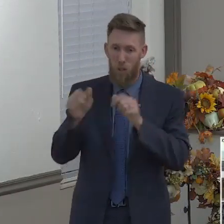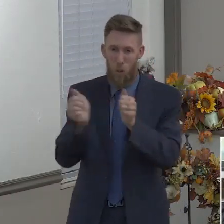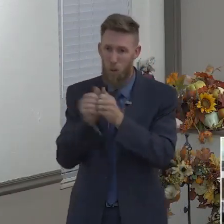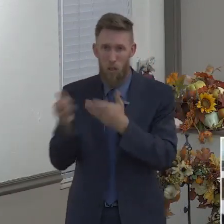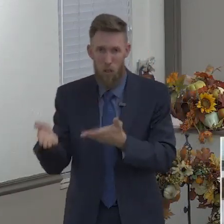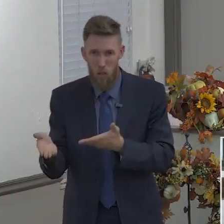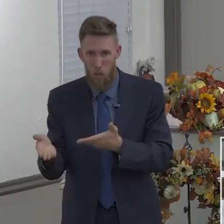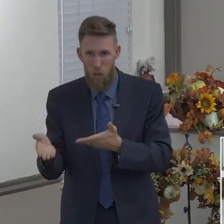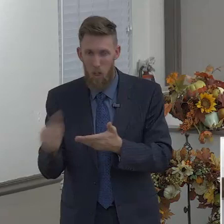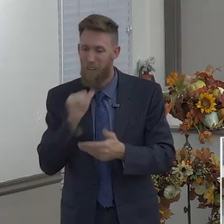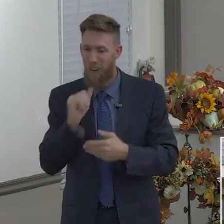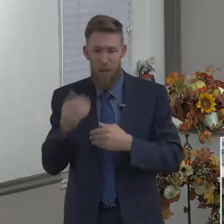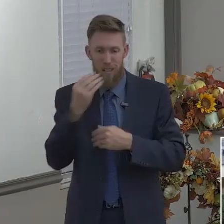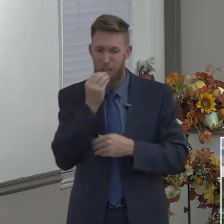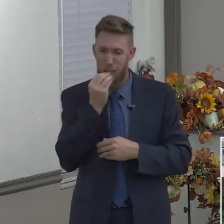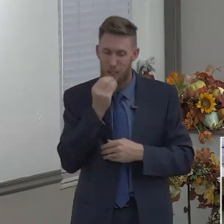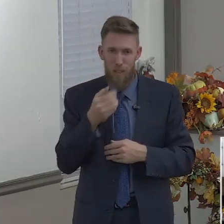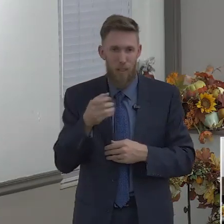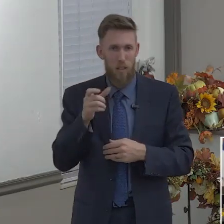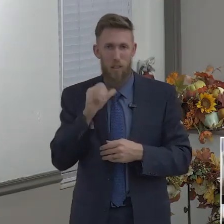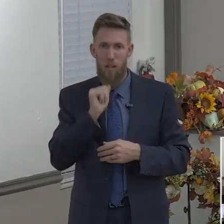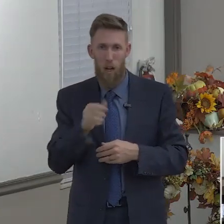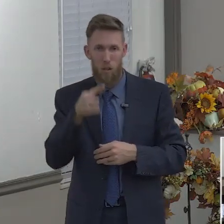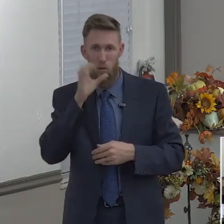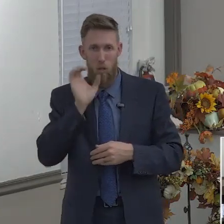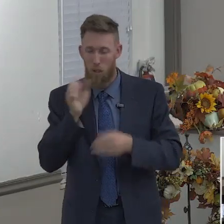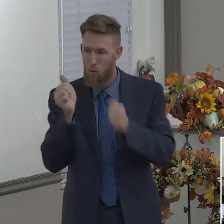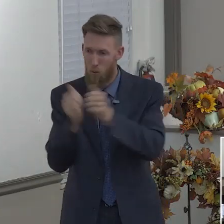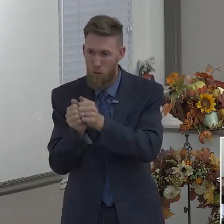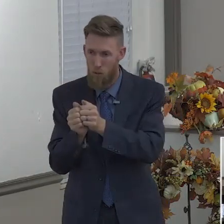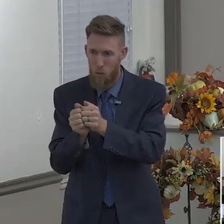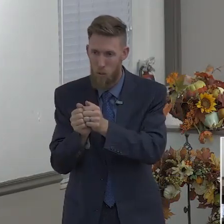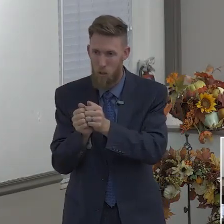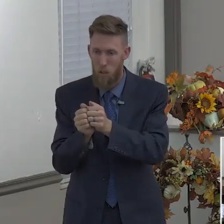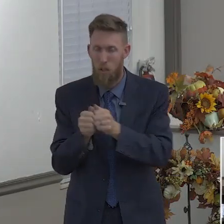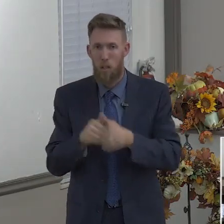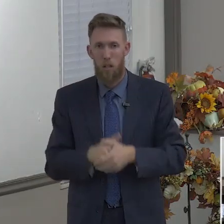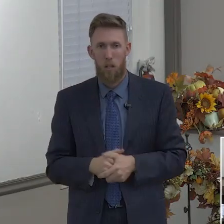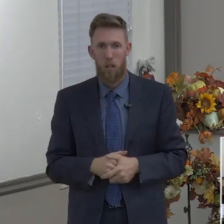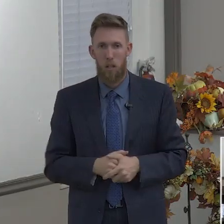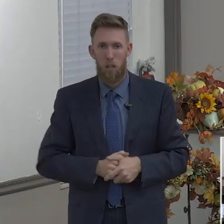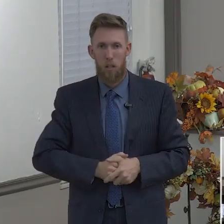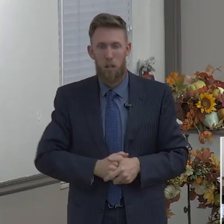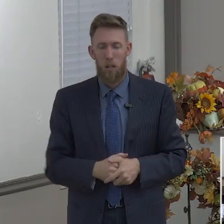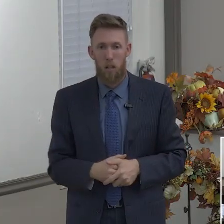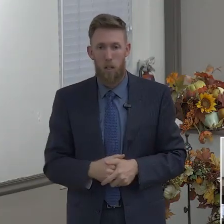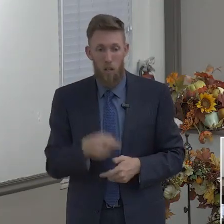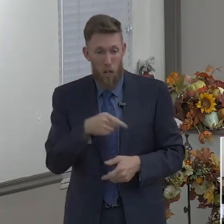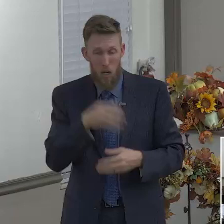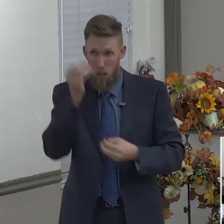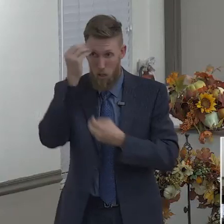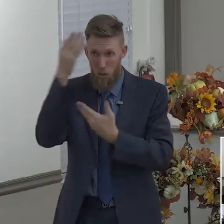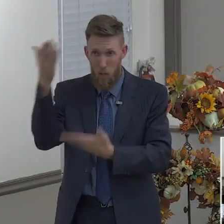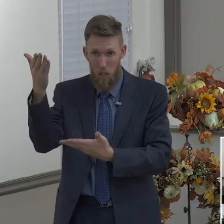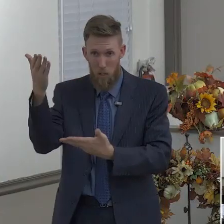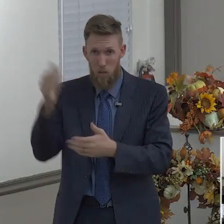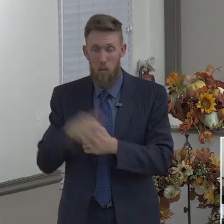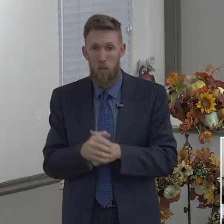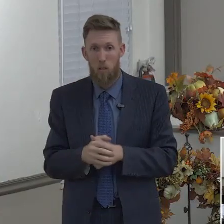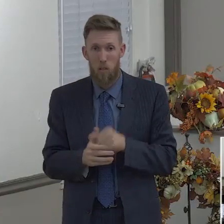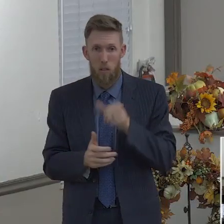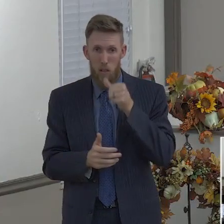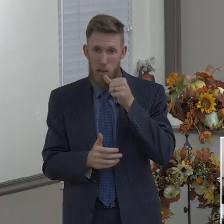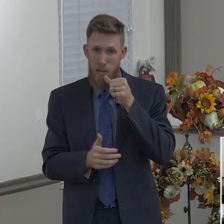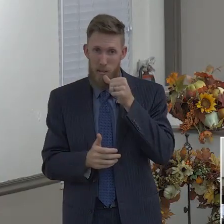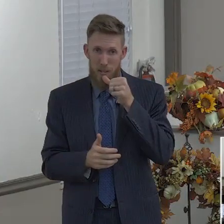And he doesn't drink the water, eat his food, or go into his house. Well, the Bible says he goes a little way, and he sits down by a